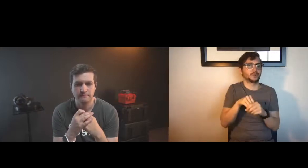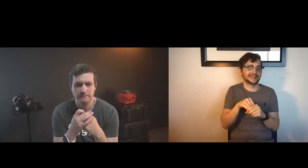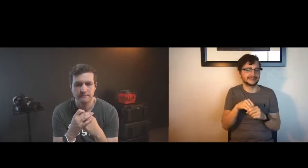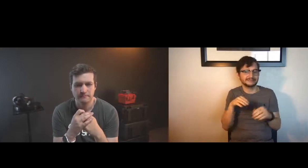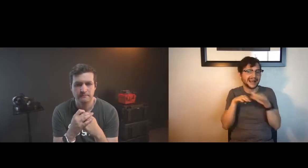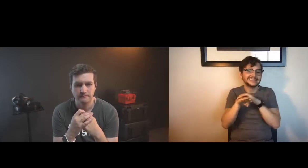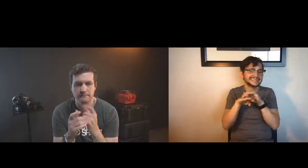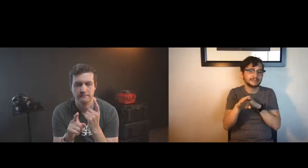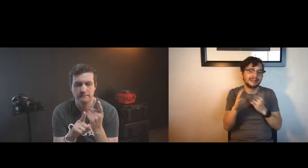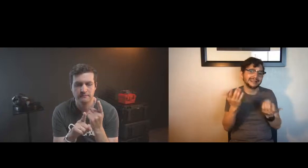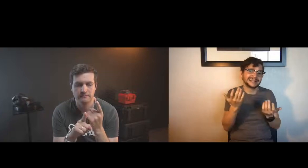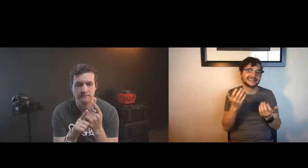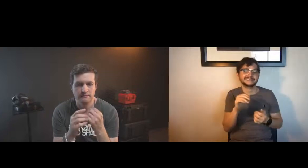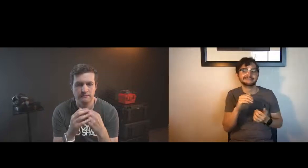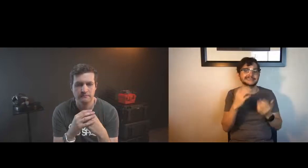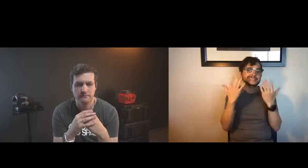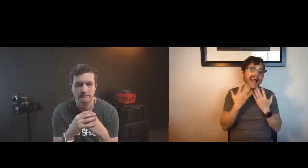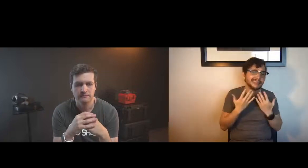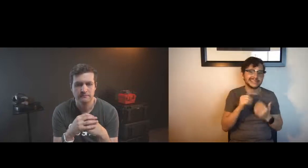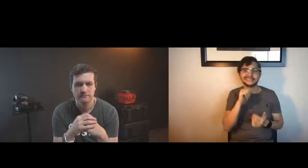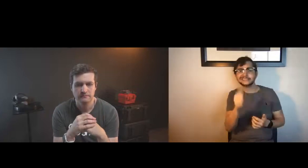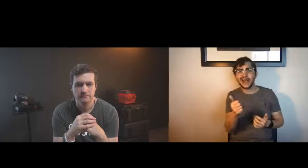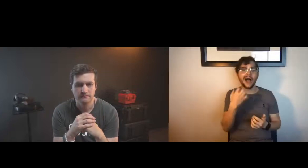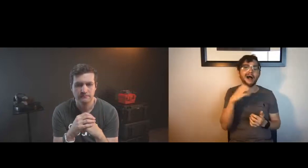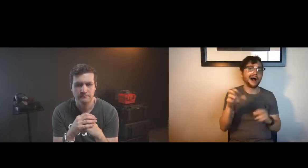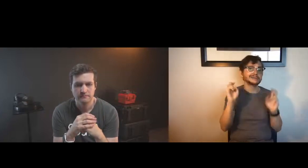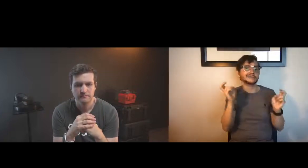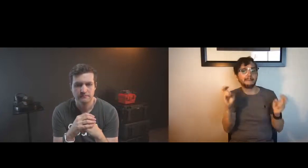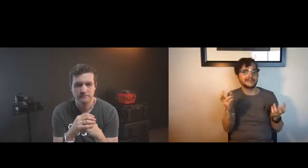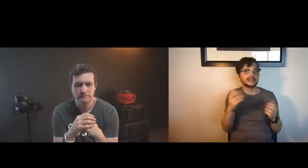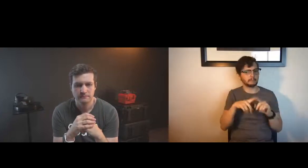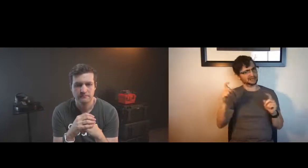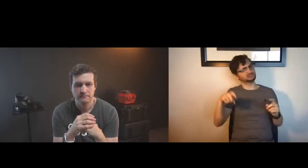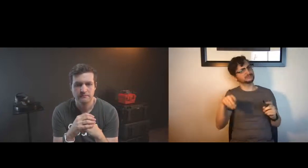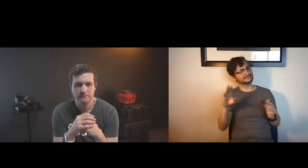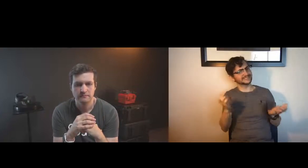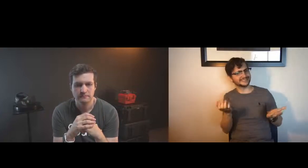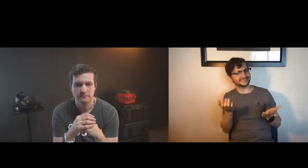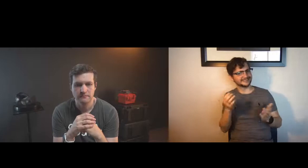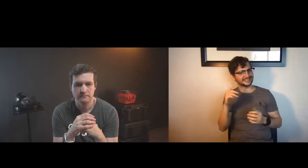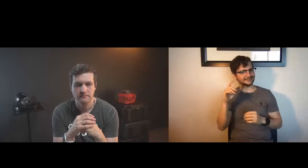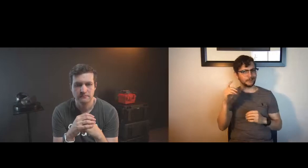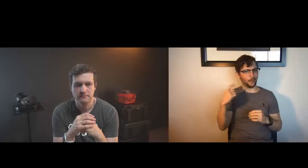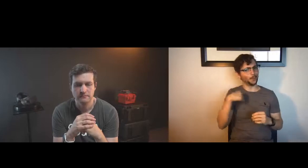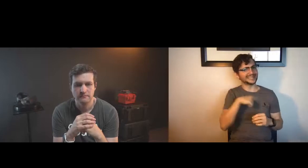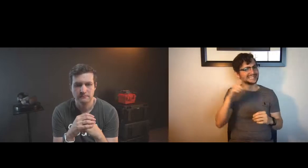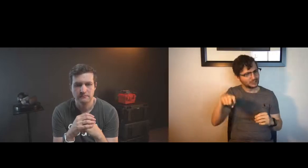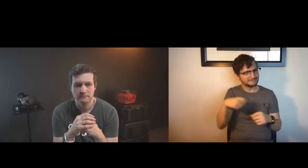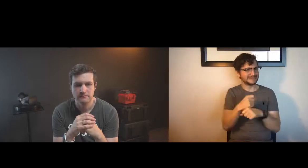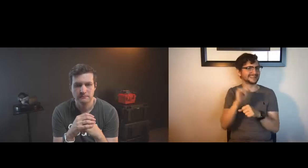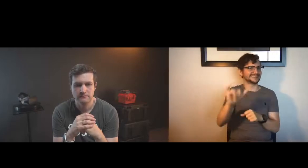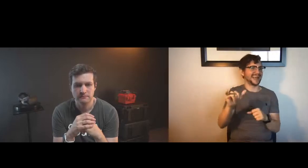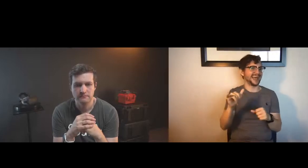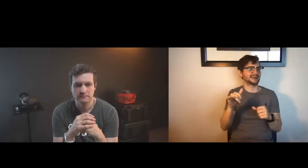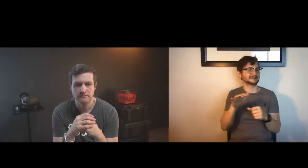and what will draw people in so for that reason sadly i think that accessibility is a low priority and it's not a